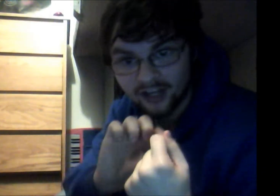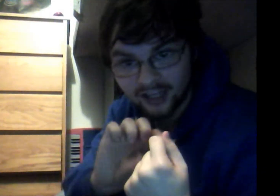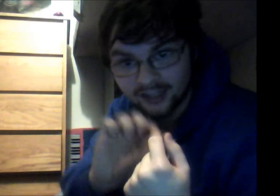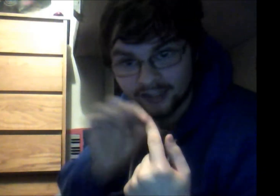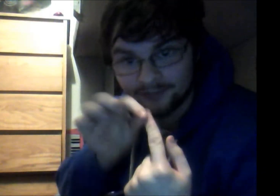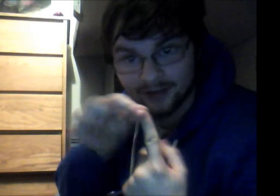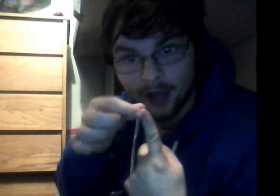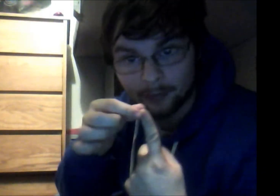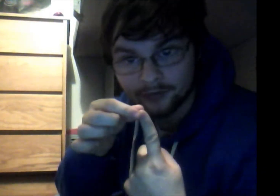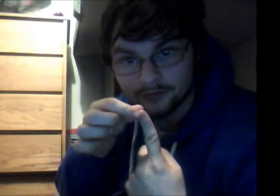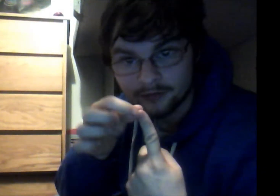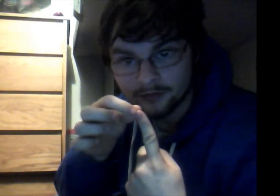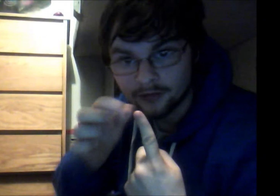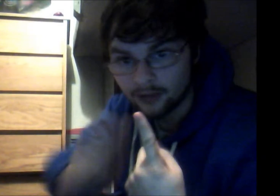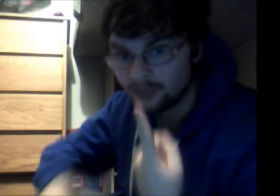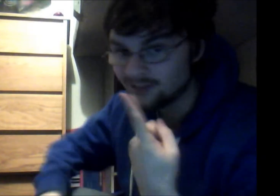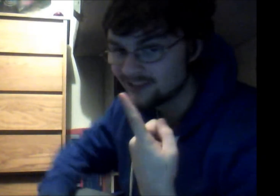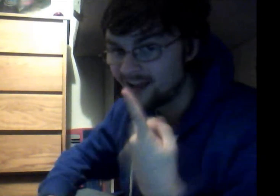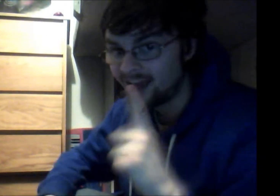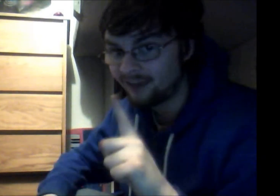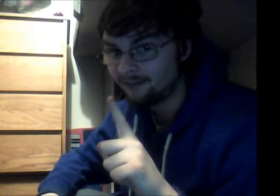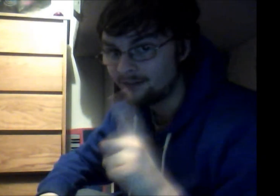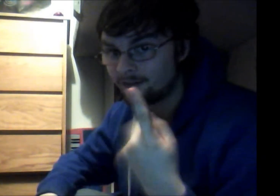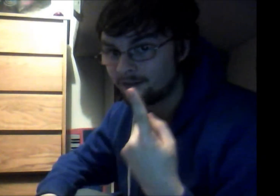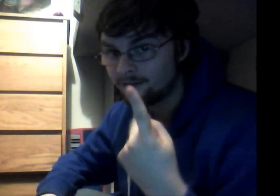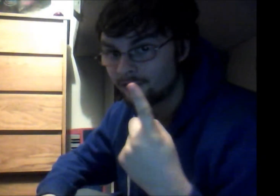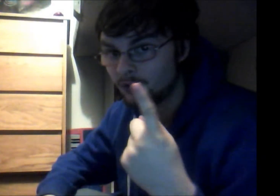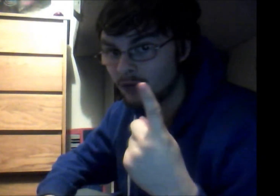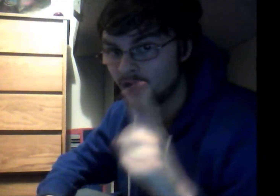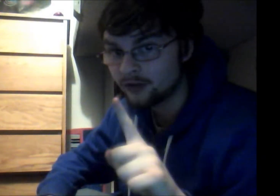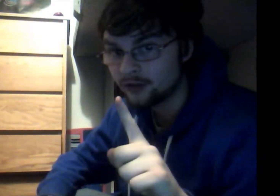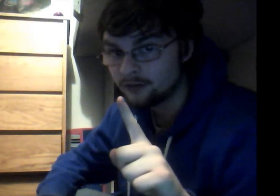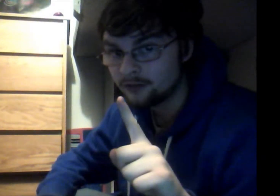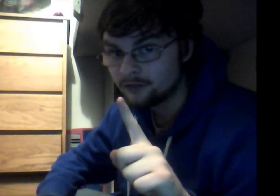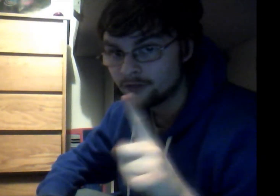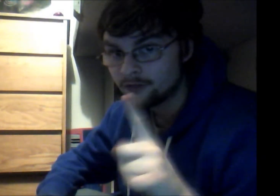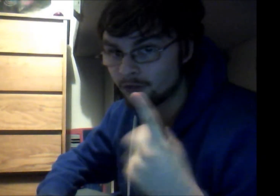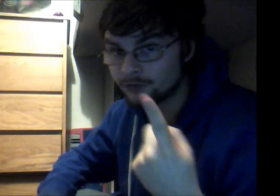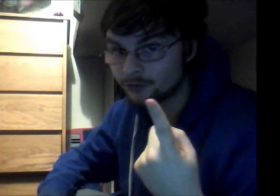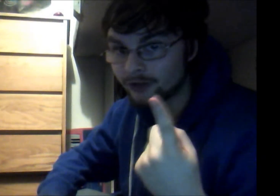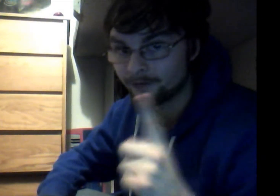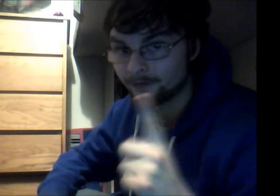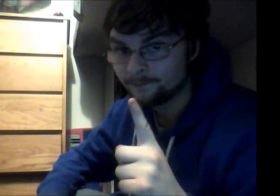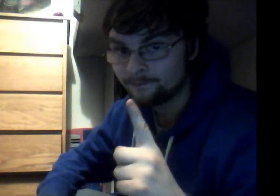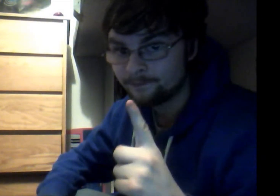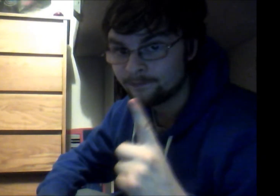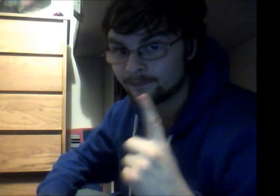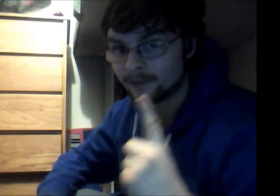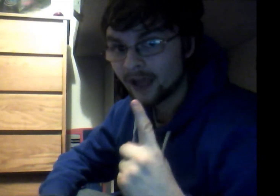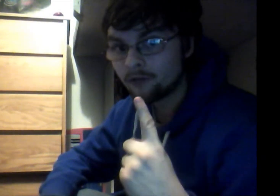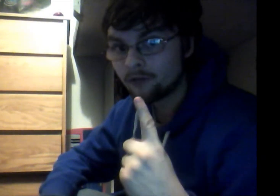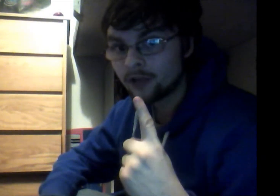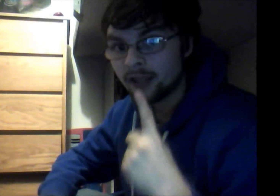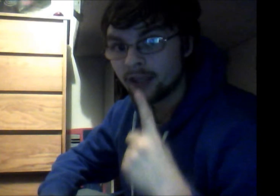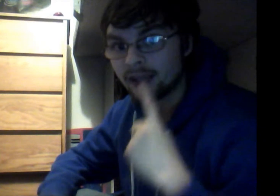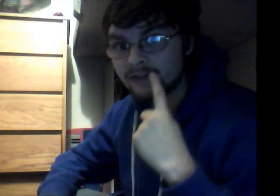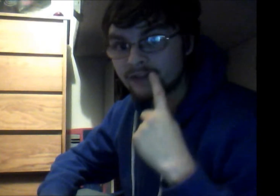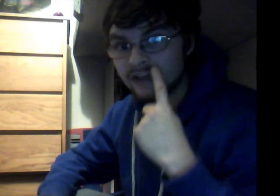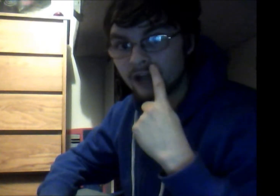and lift it up this high no longer no shorter now levitate